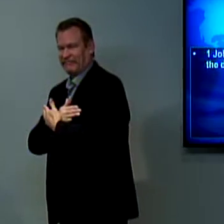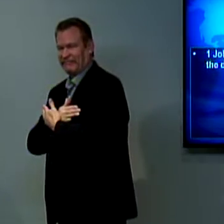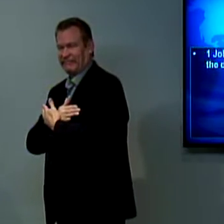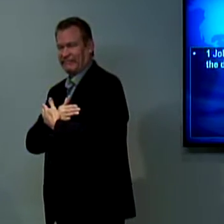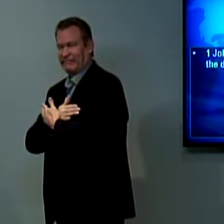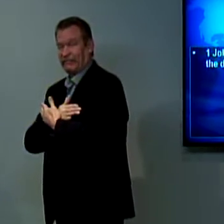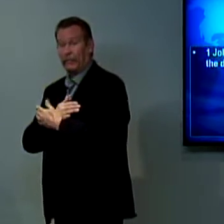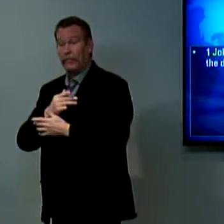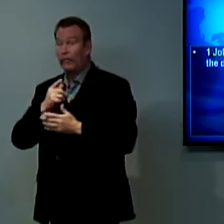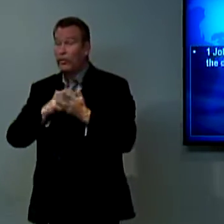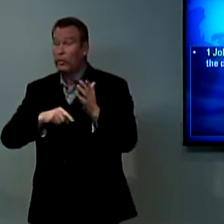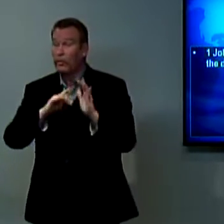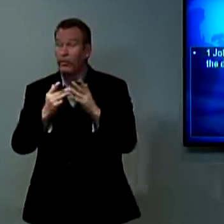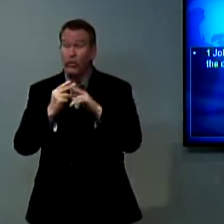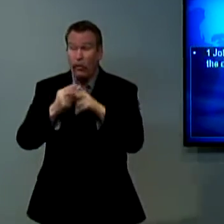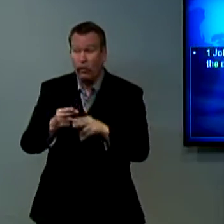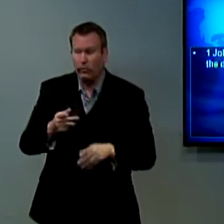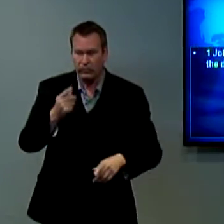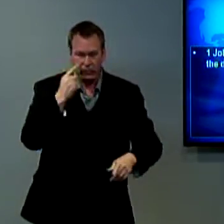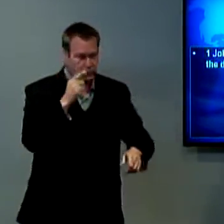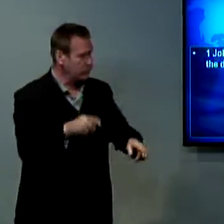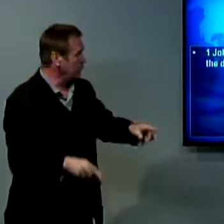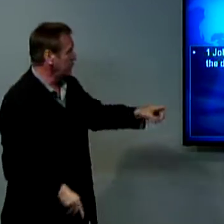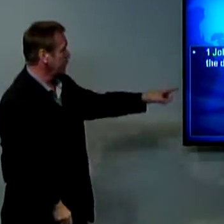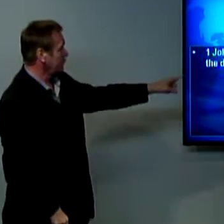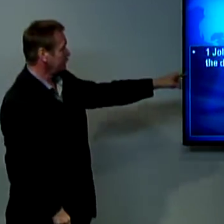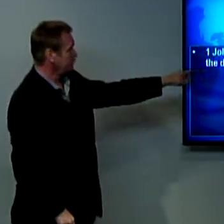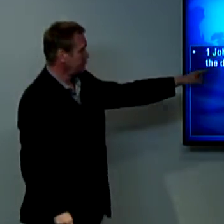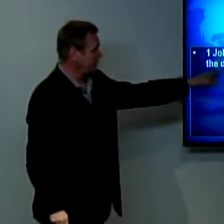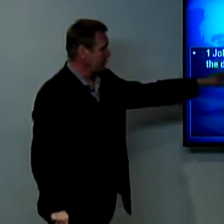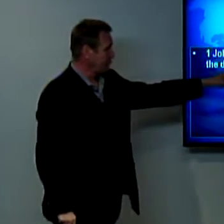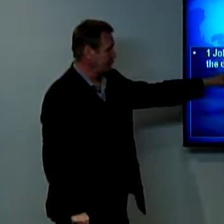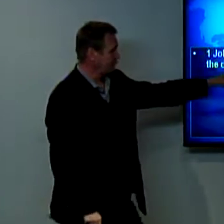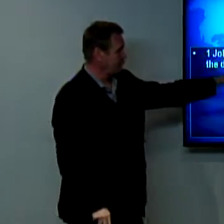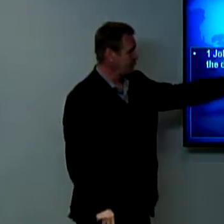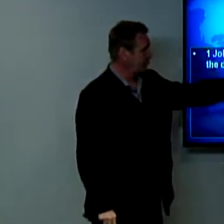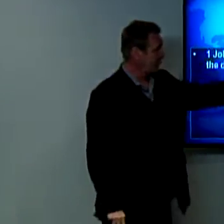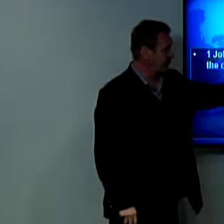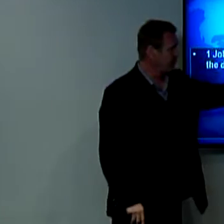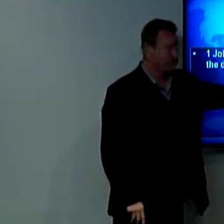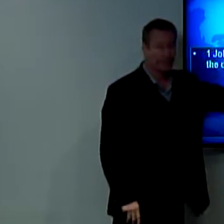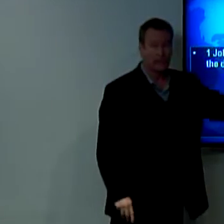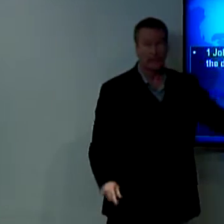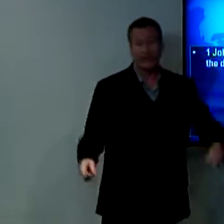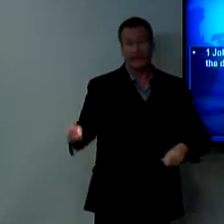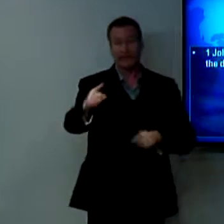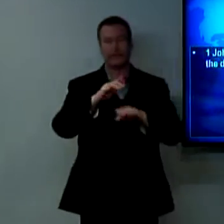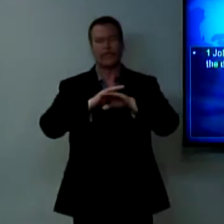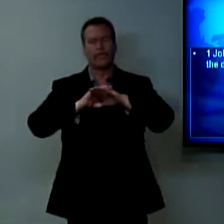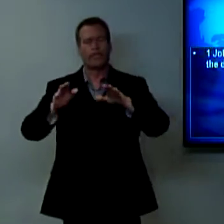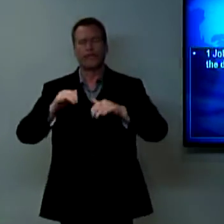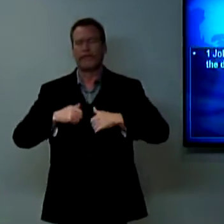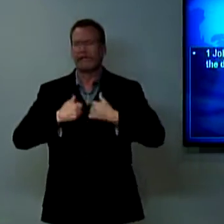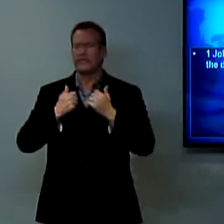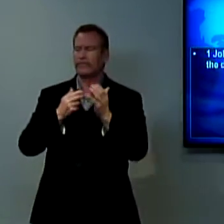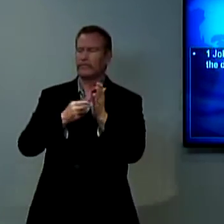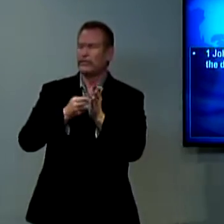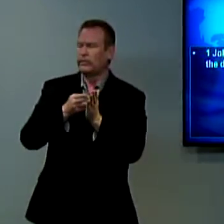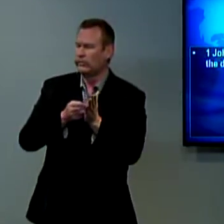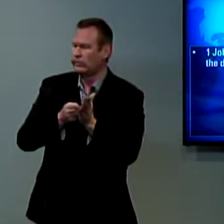life is in darkness. They walk in darkness. Notice what this verse says. So if you do that, if you walk